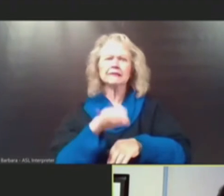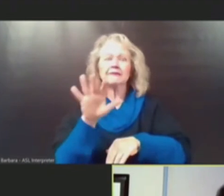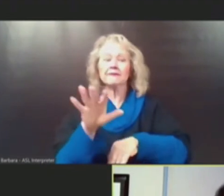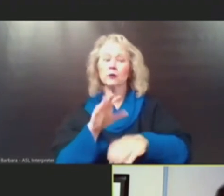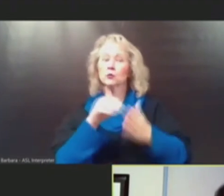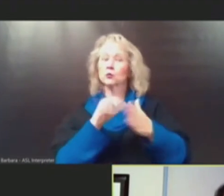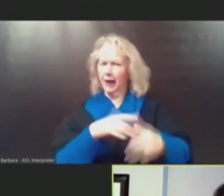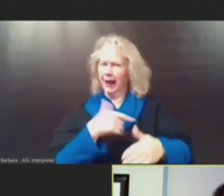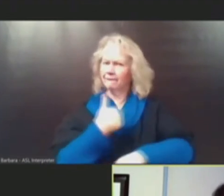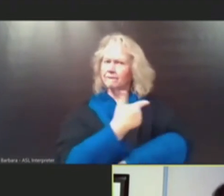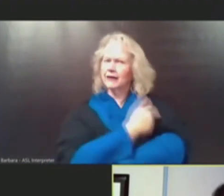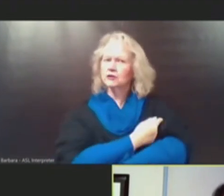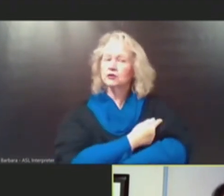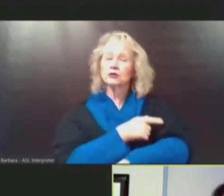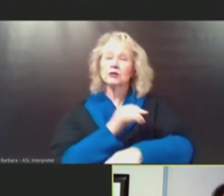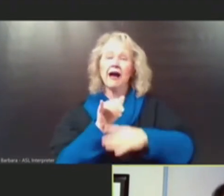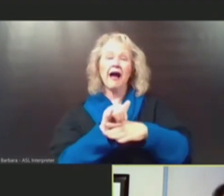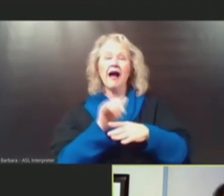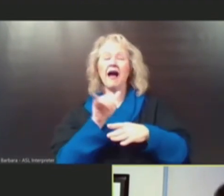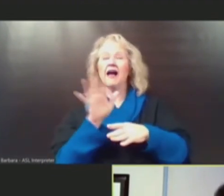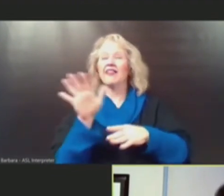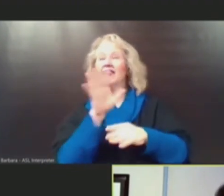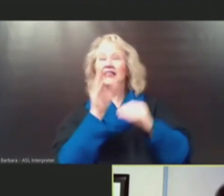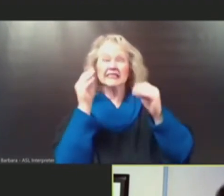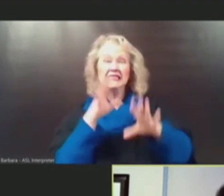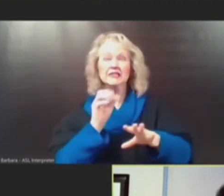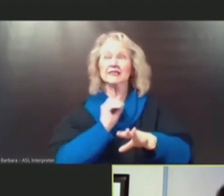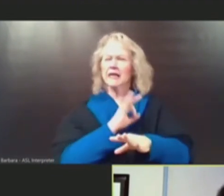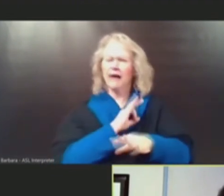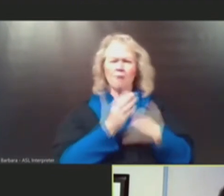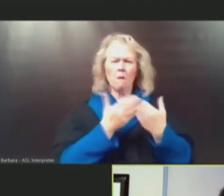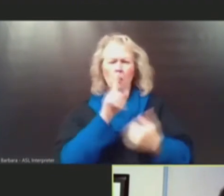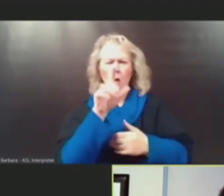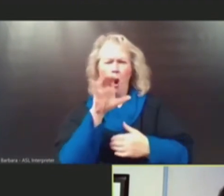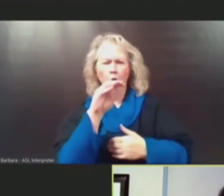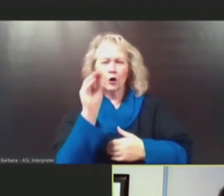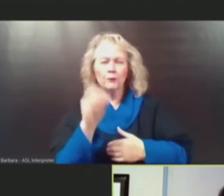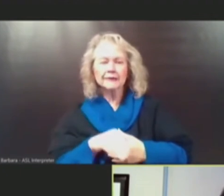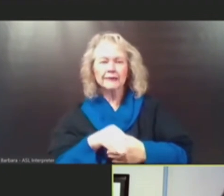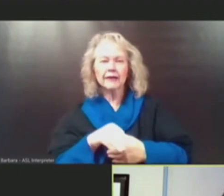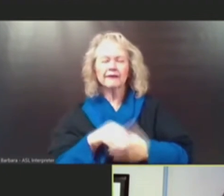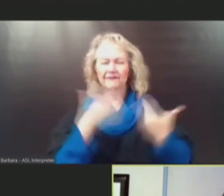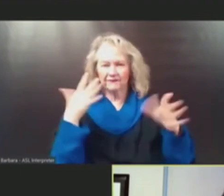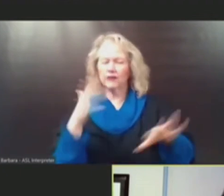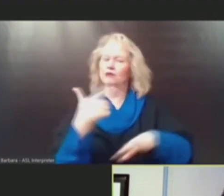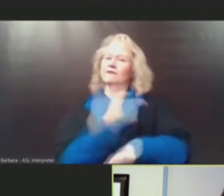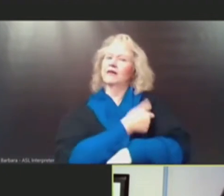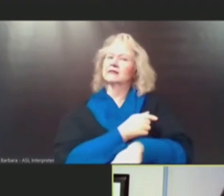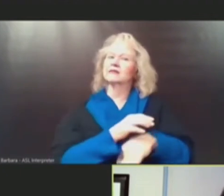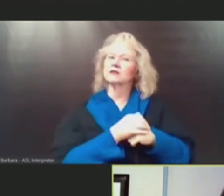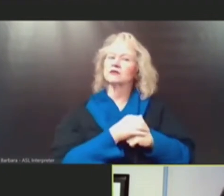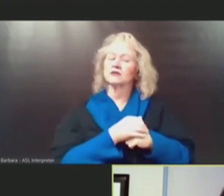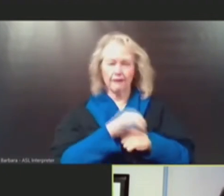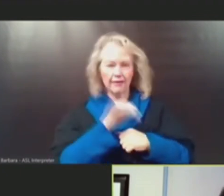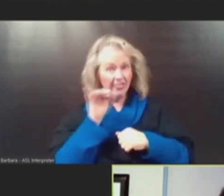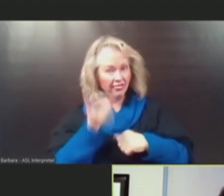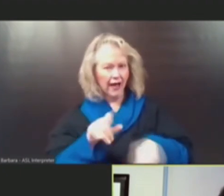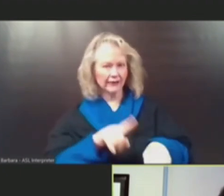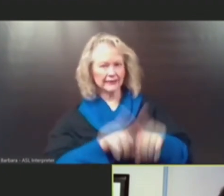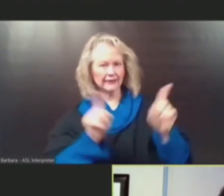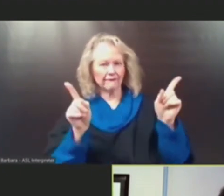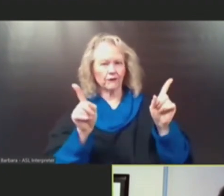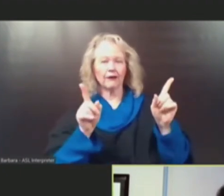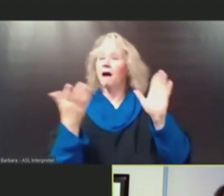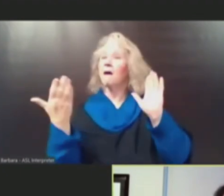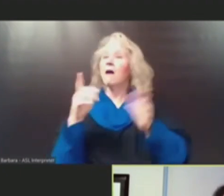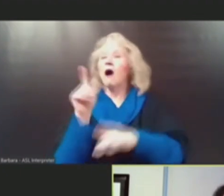and almost 100 percent of their educators and staff vaccinated in a school building. That's a very different calculation than if you've